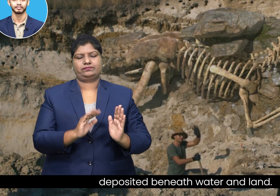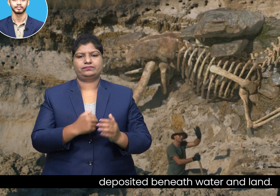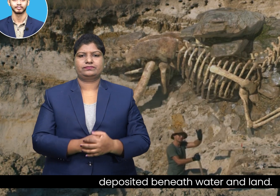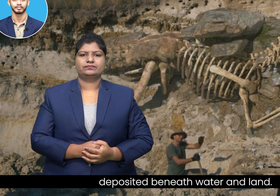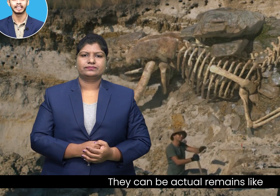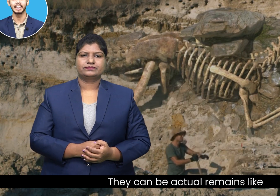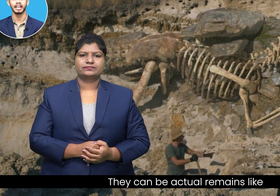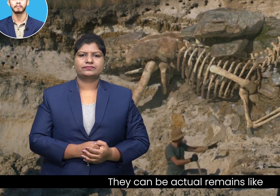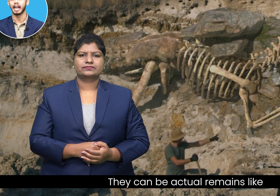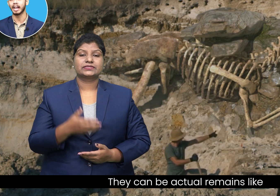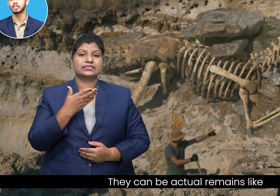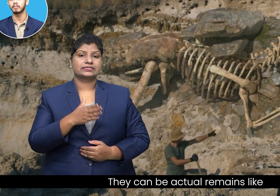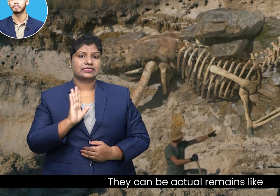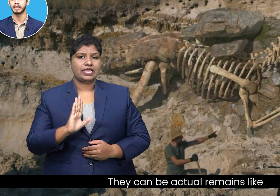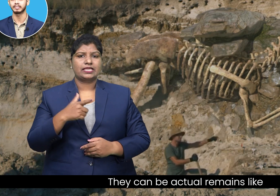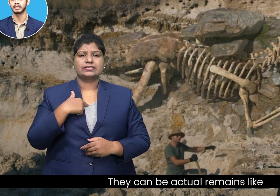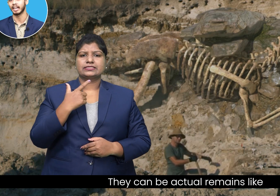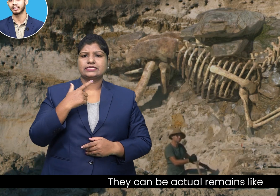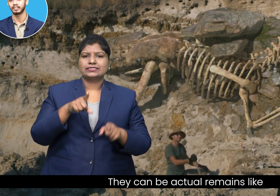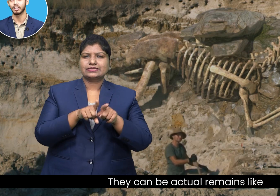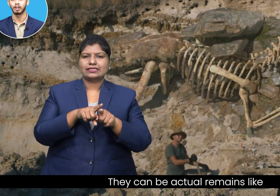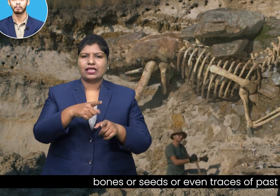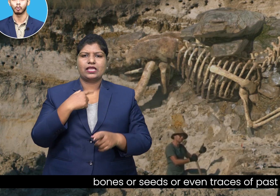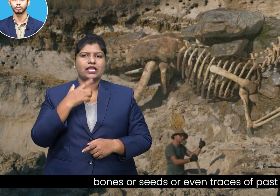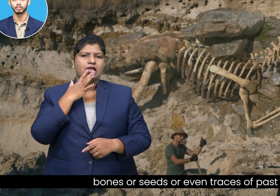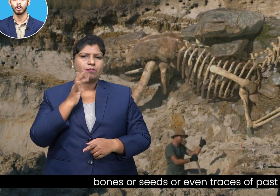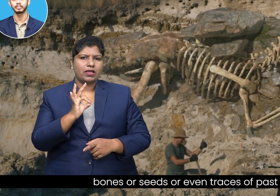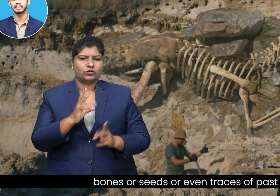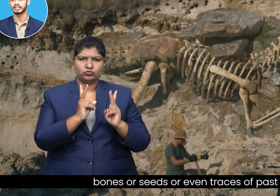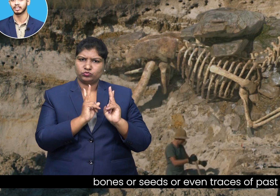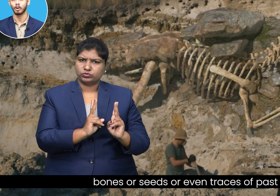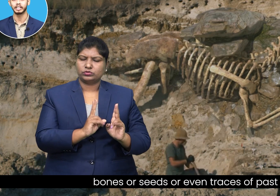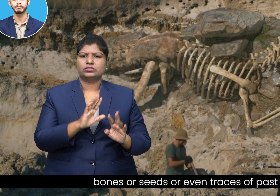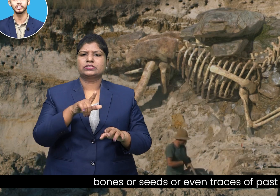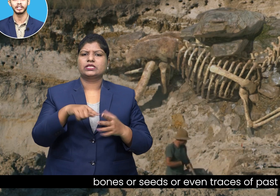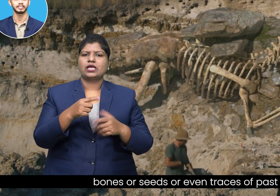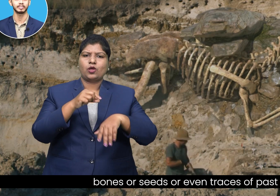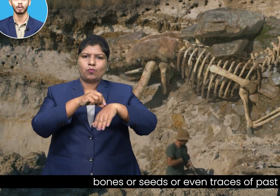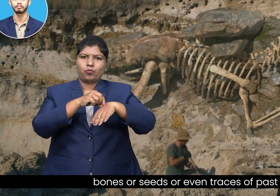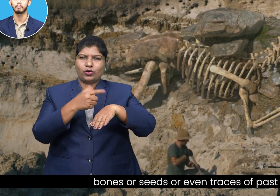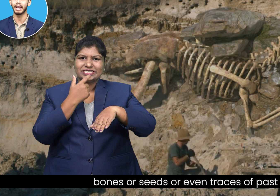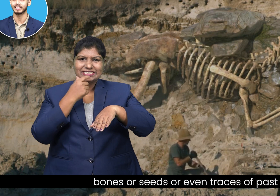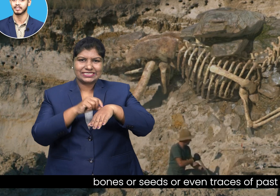They can be actual remains like bones or seeds or even traces of past.